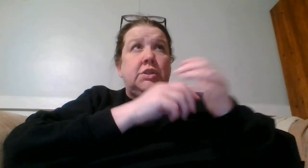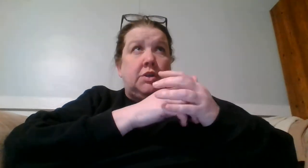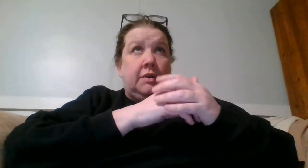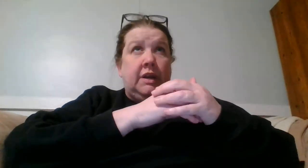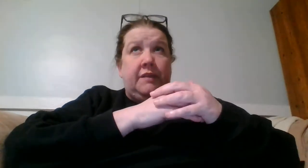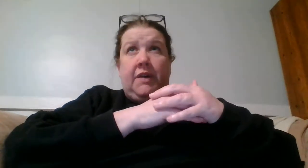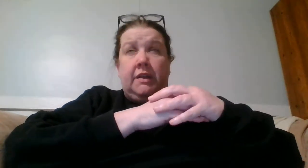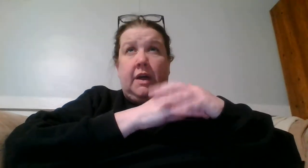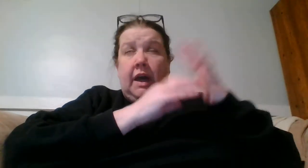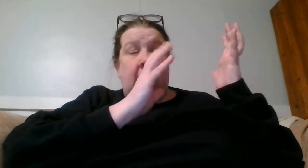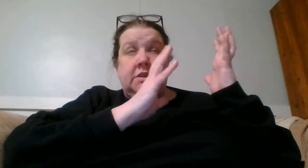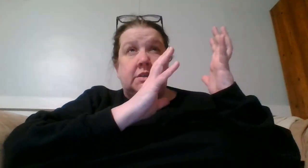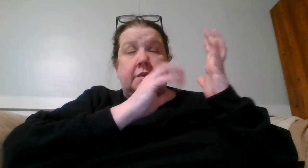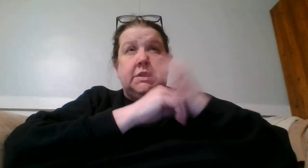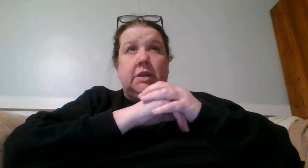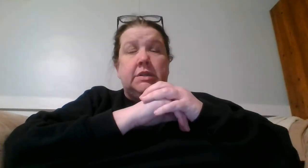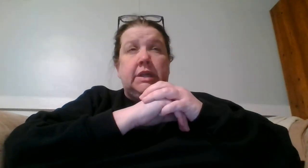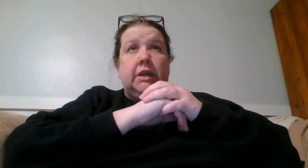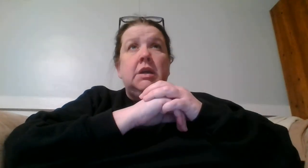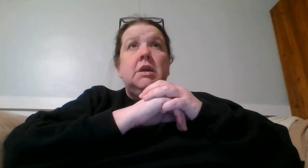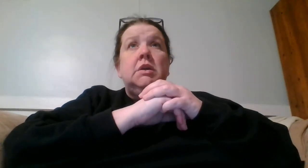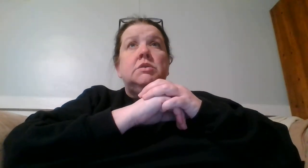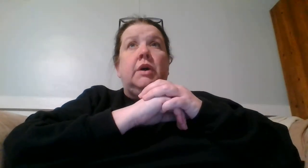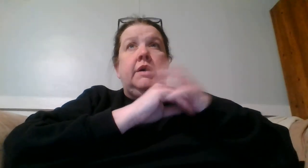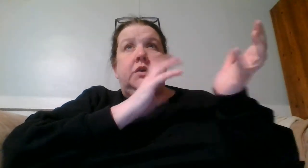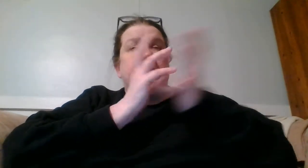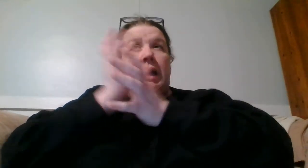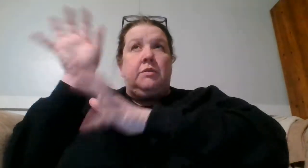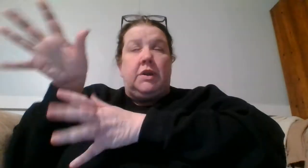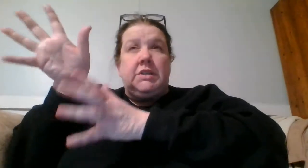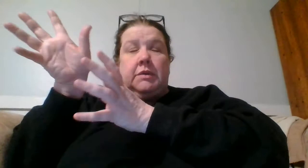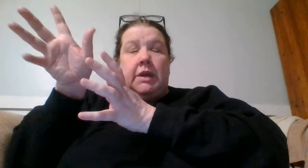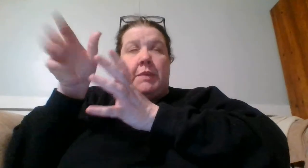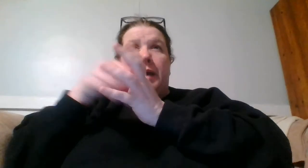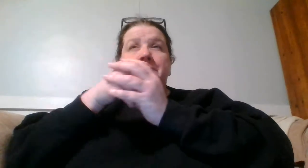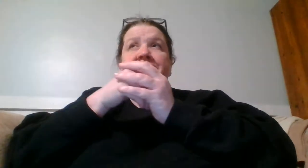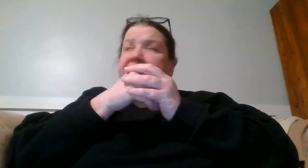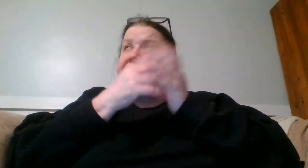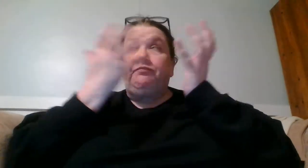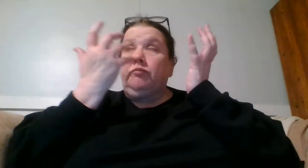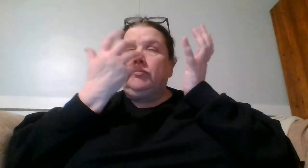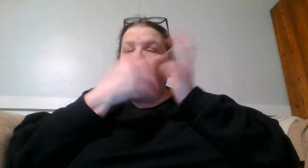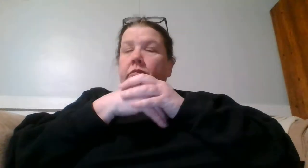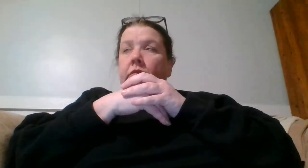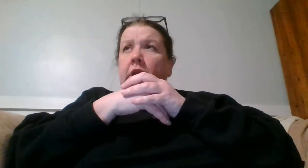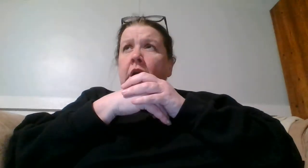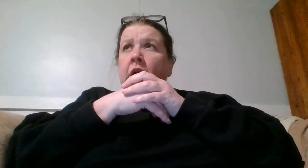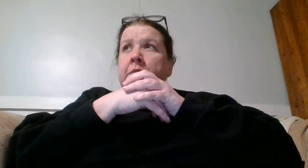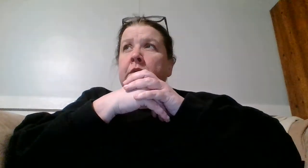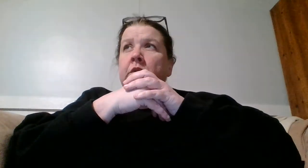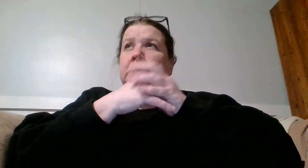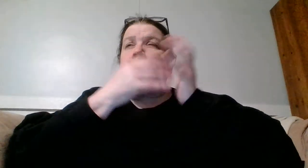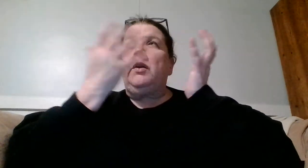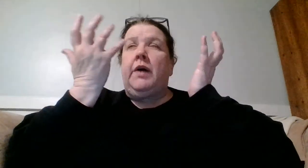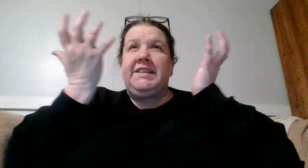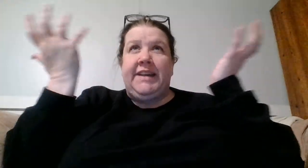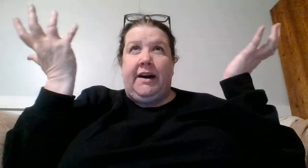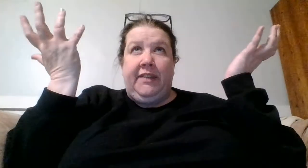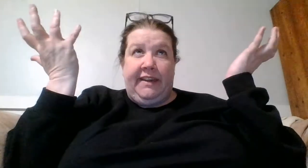showed it and I felt I I just thought it was the cutest thing so of course I had to rush in and buy it um because we all know I sell like